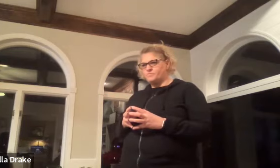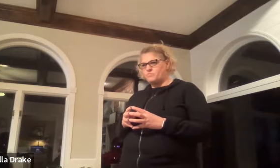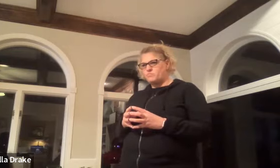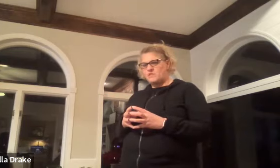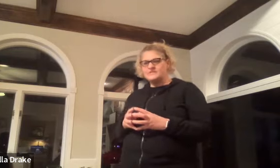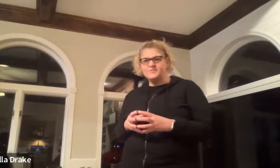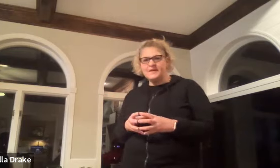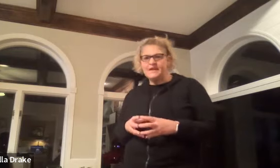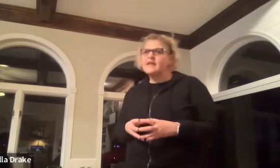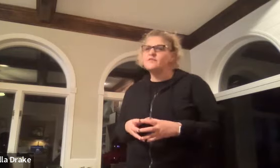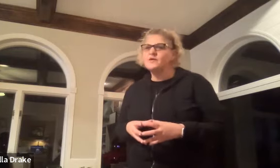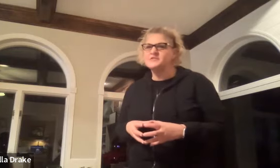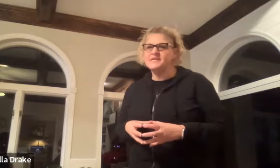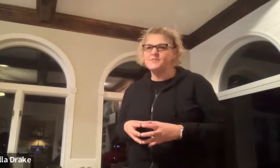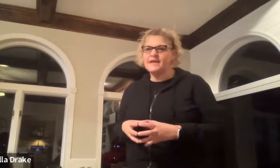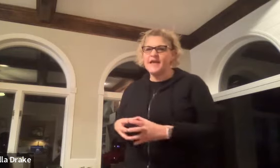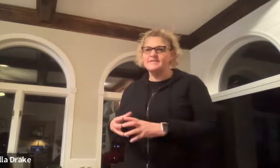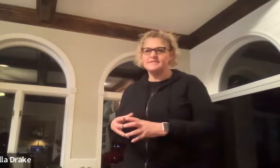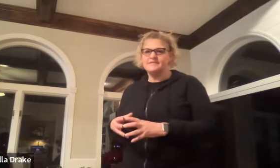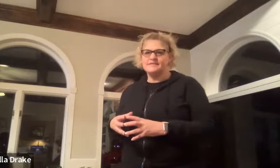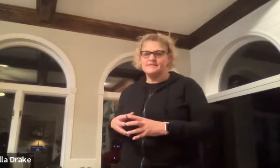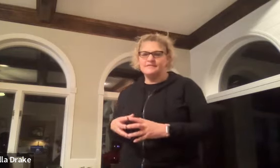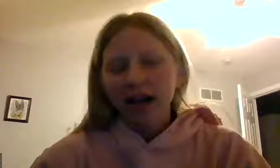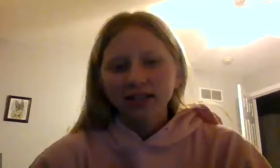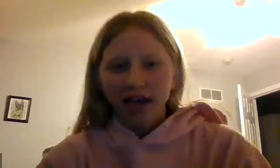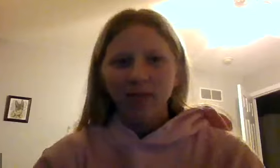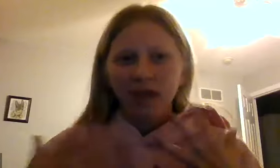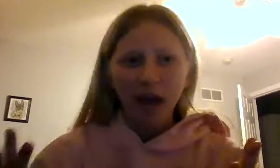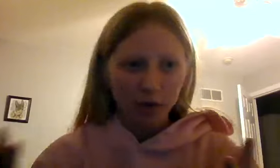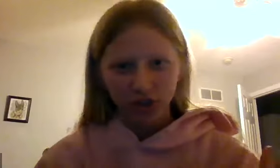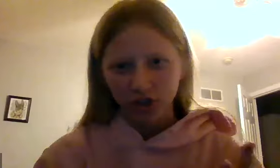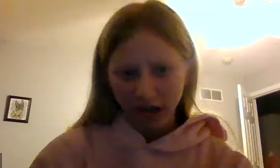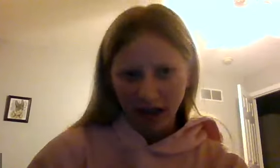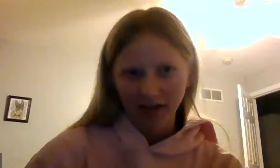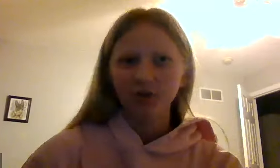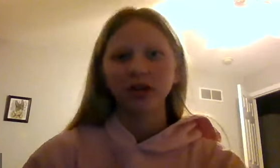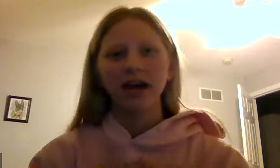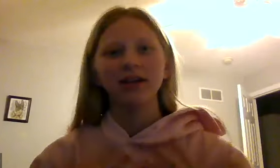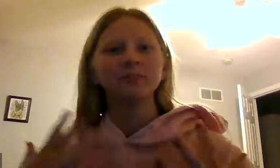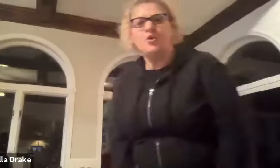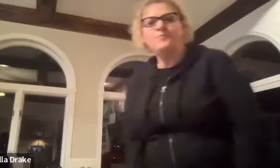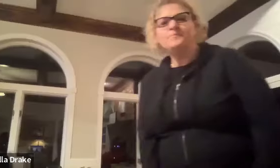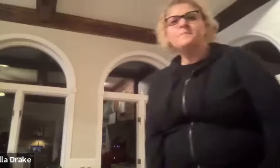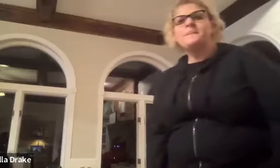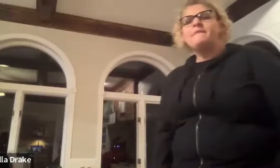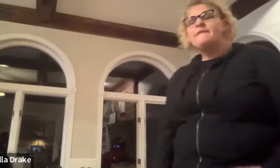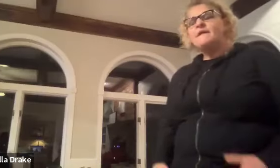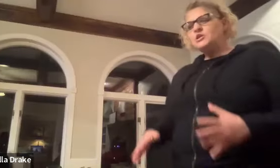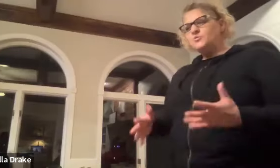is there any other questions anybody has how do i ask like how was your day or like oh you